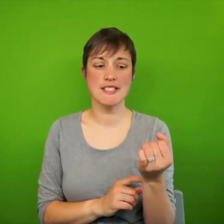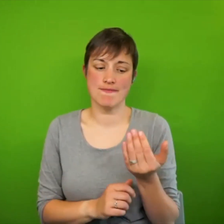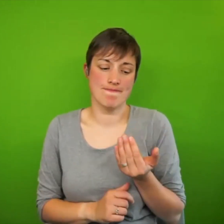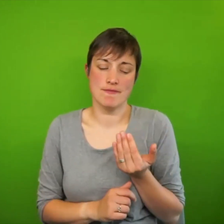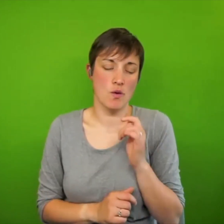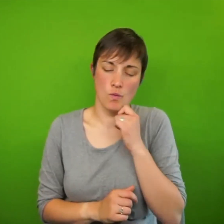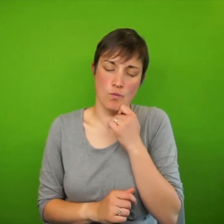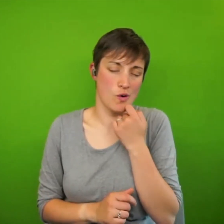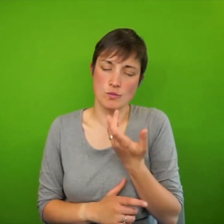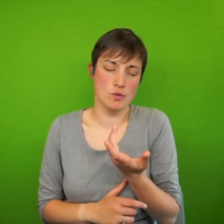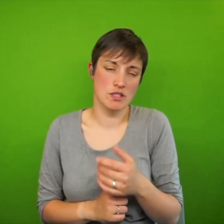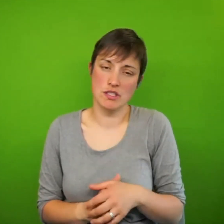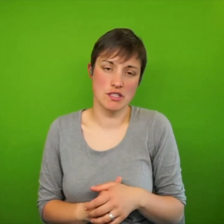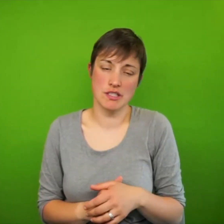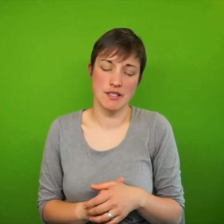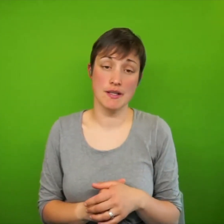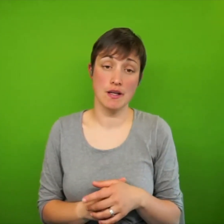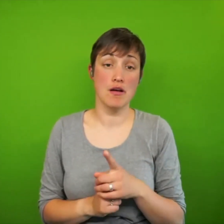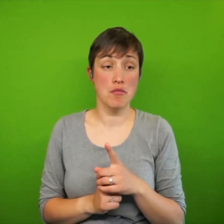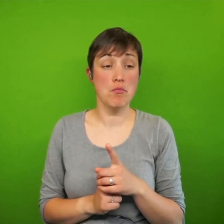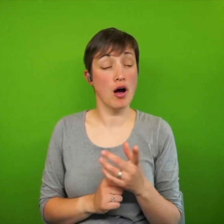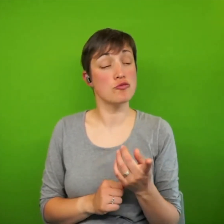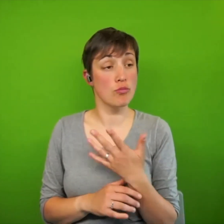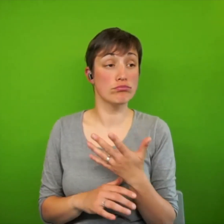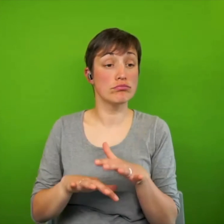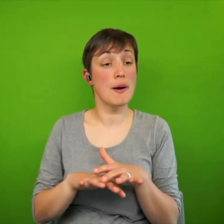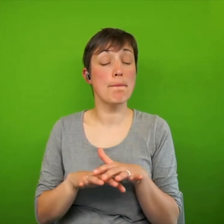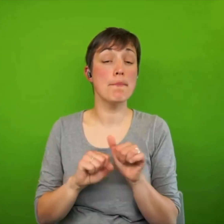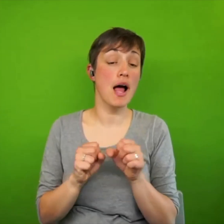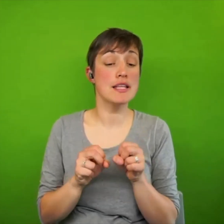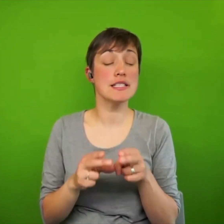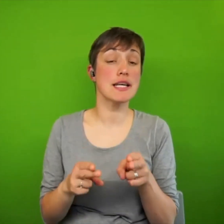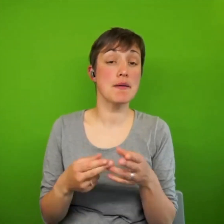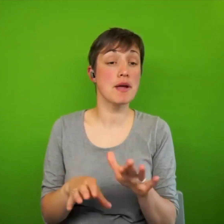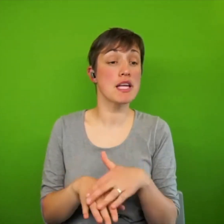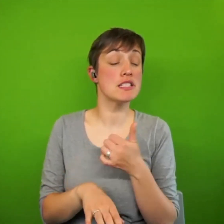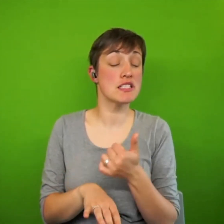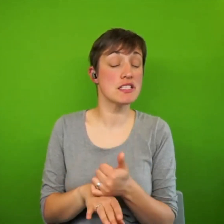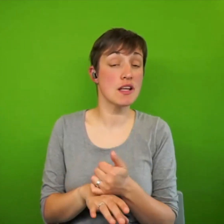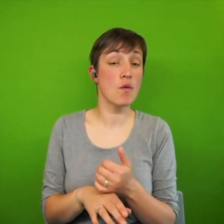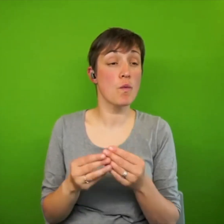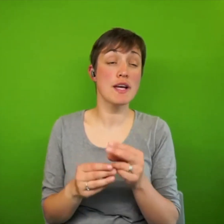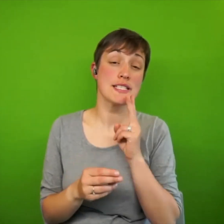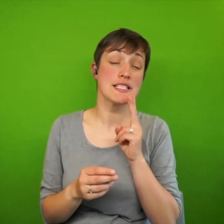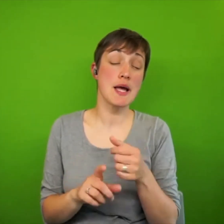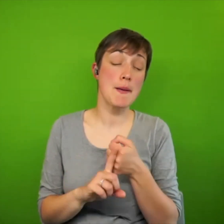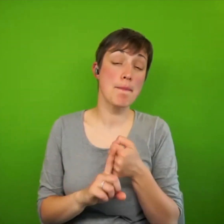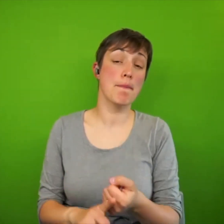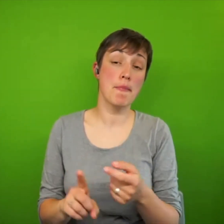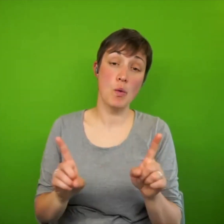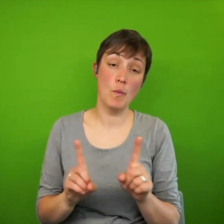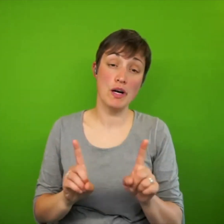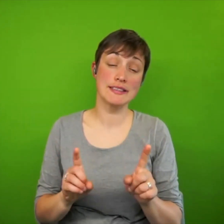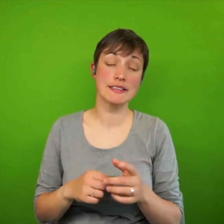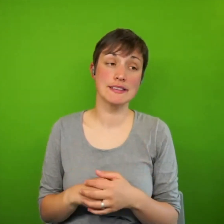number of places now, so it's worth seeing, you know, what, what impact they've had. Um, yeah,